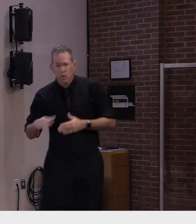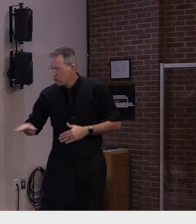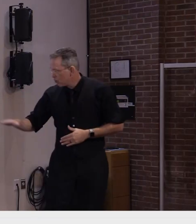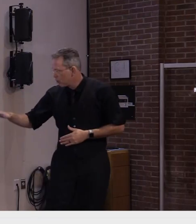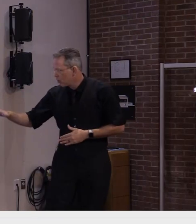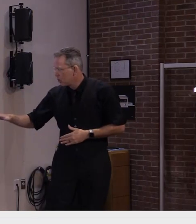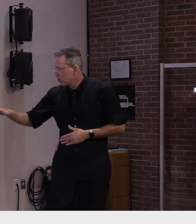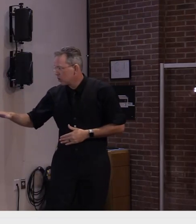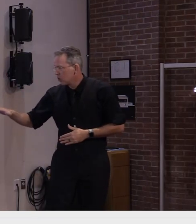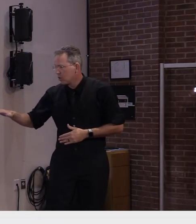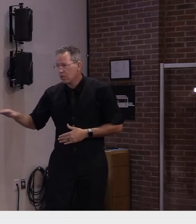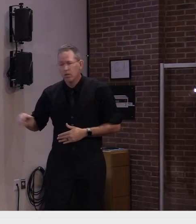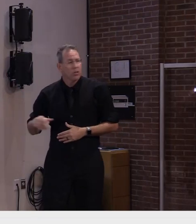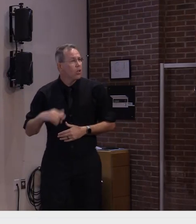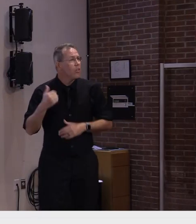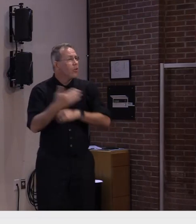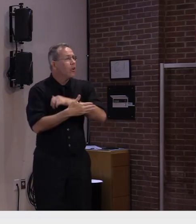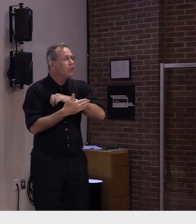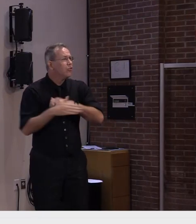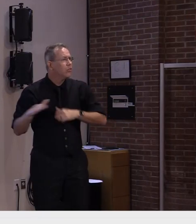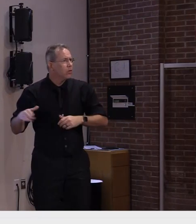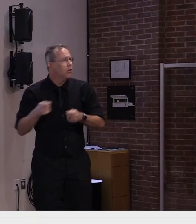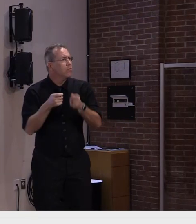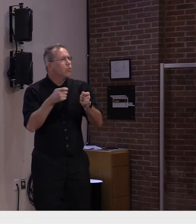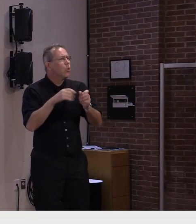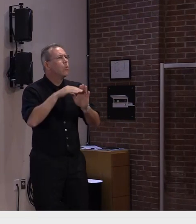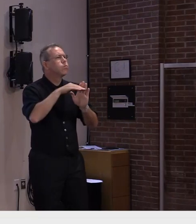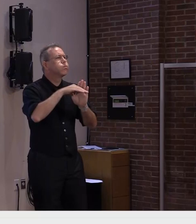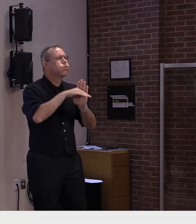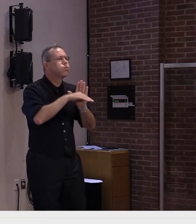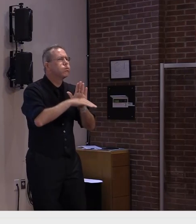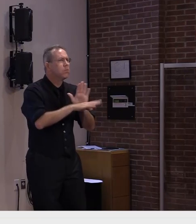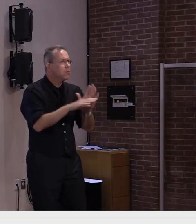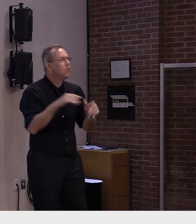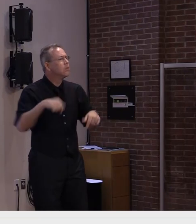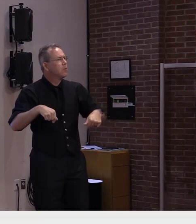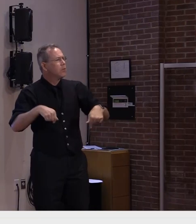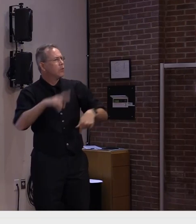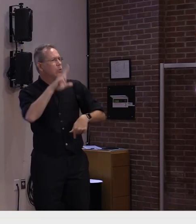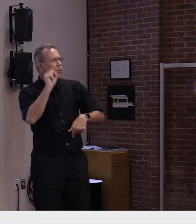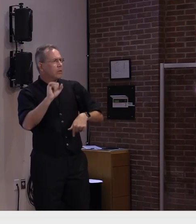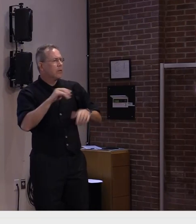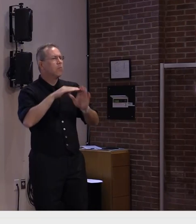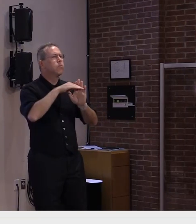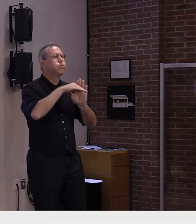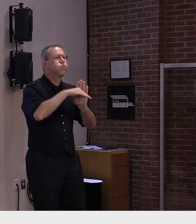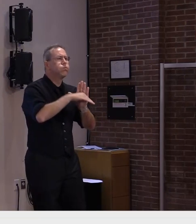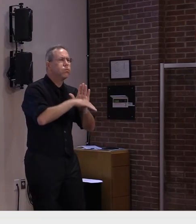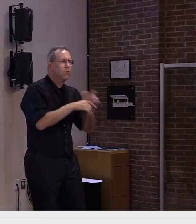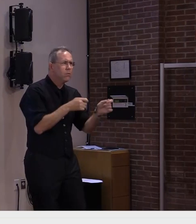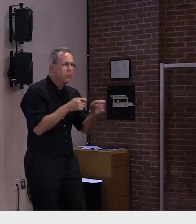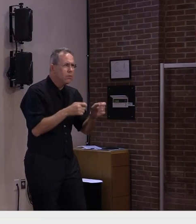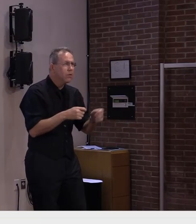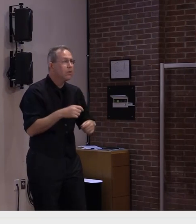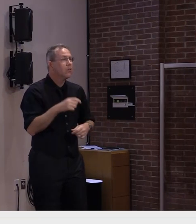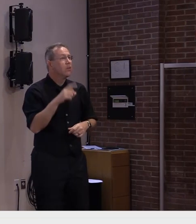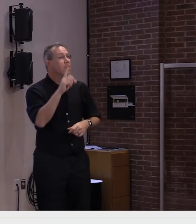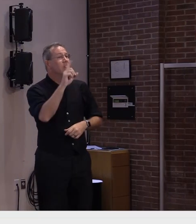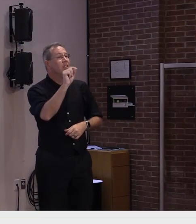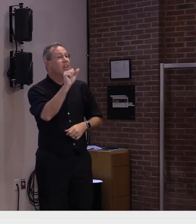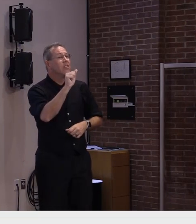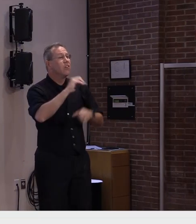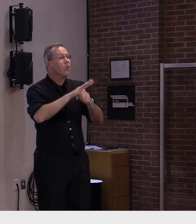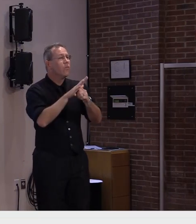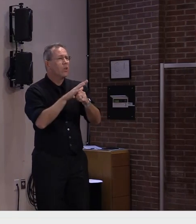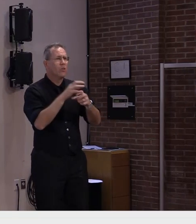also places here in the united states including missouri and arkansas where the delta variant first landed have all shown signs